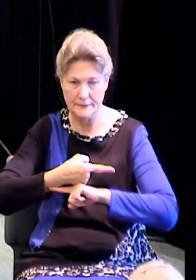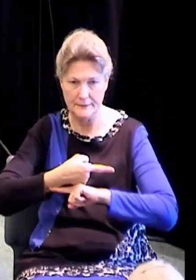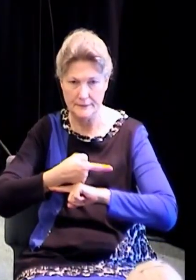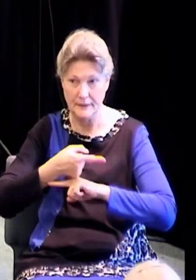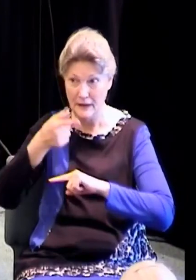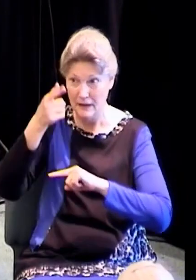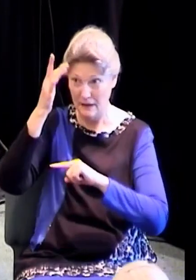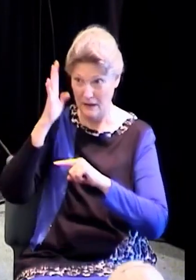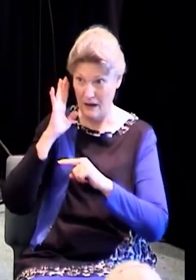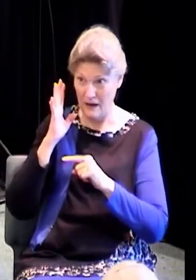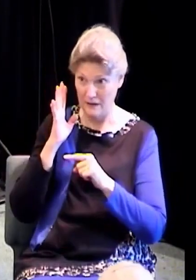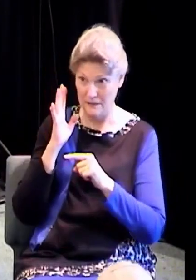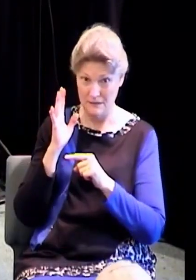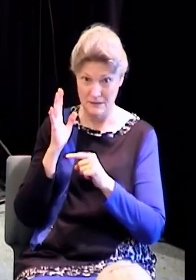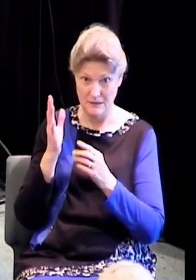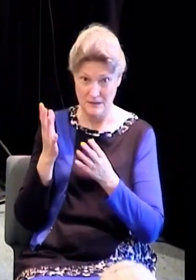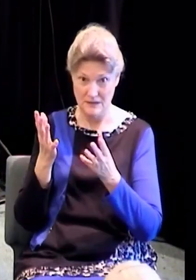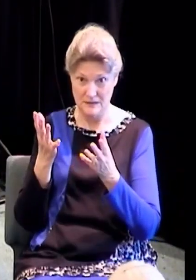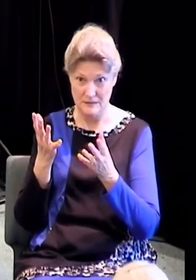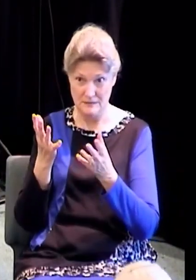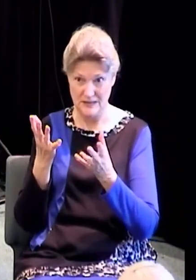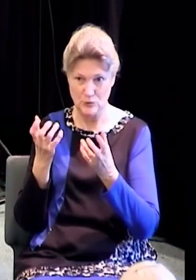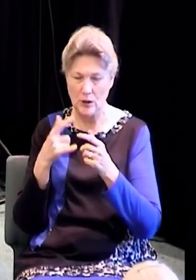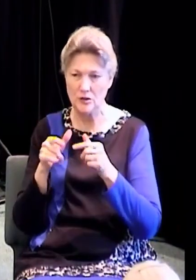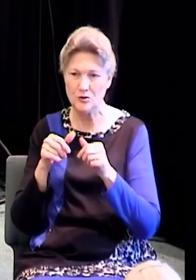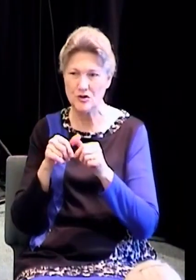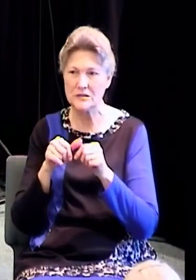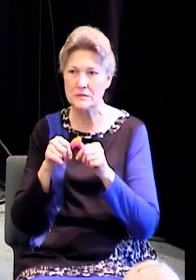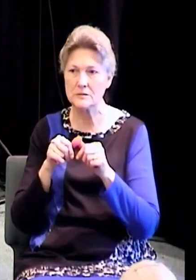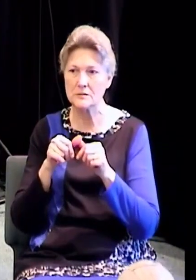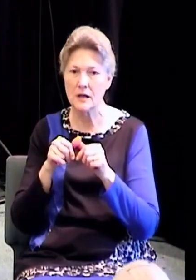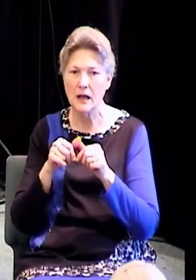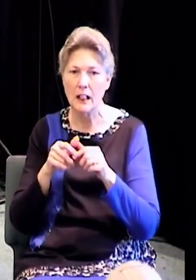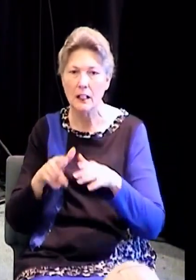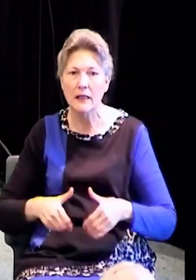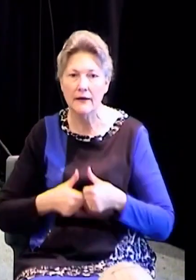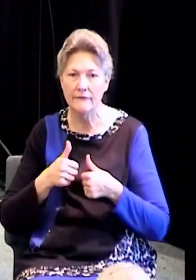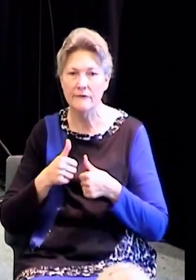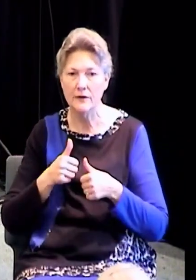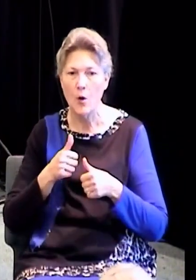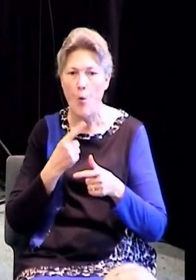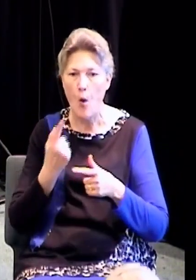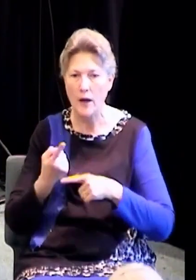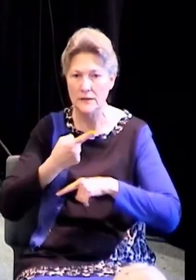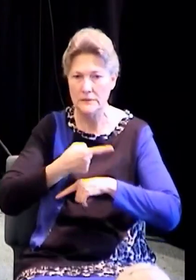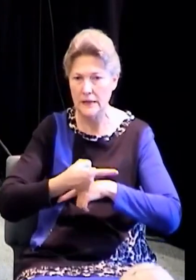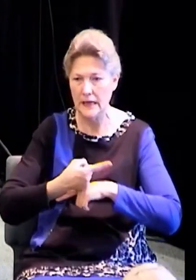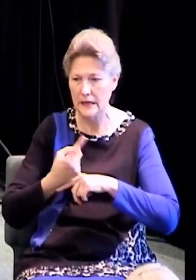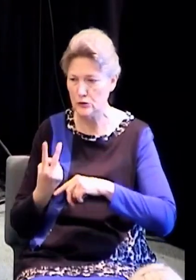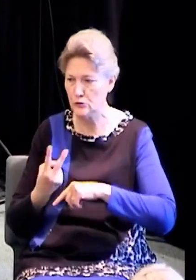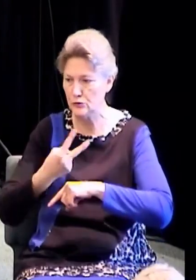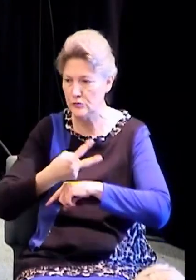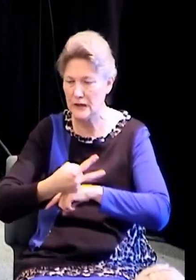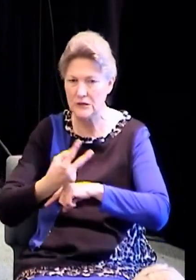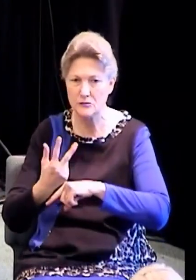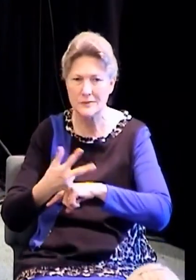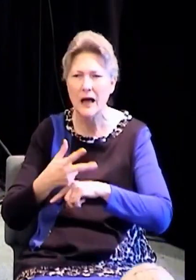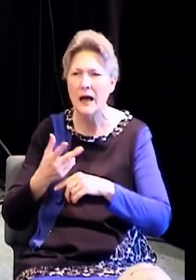struggling walking through life. The burdens, the anguish, the pain, the rejection, the betrayal, the offenses,